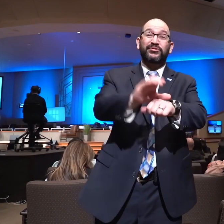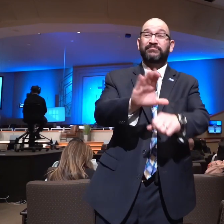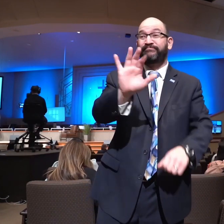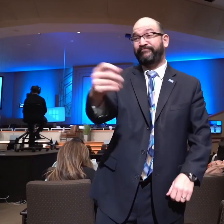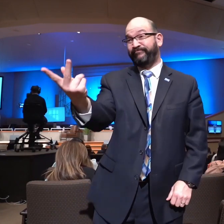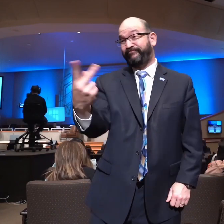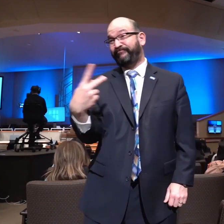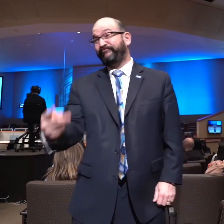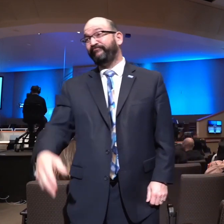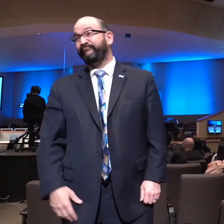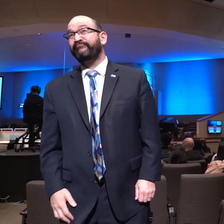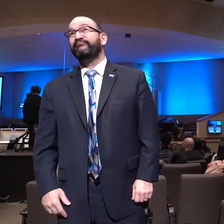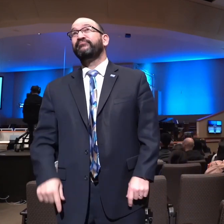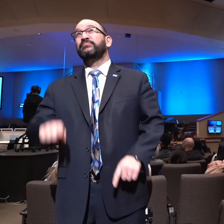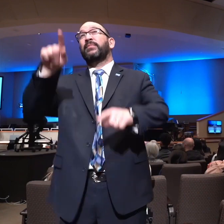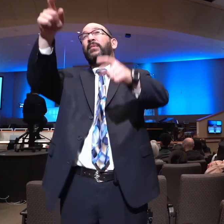God has set you a place every day